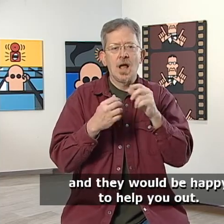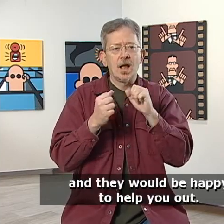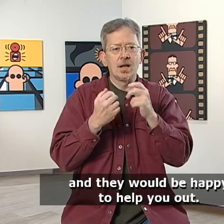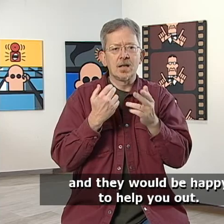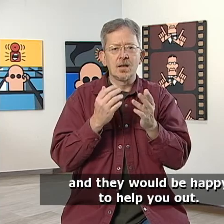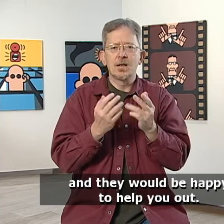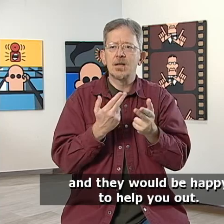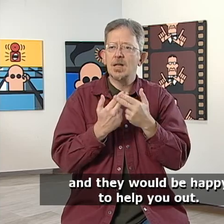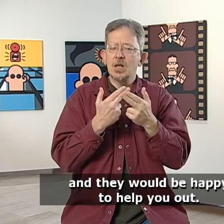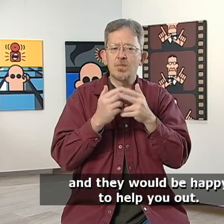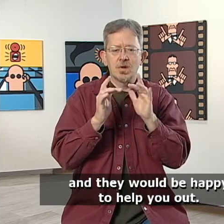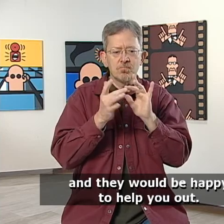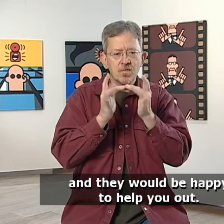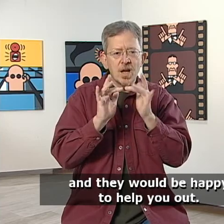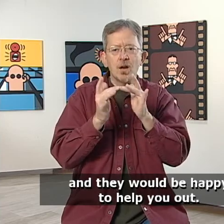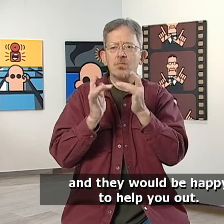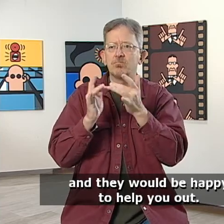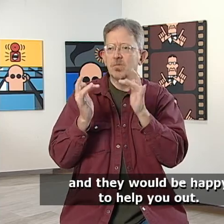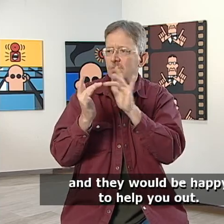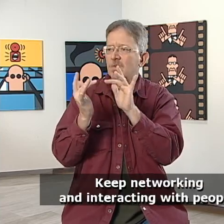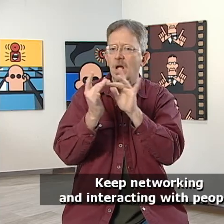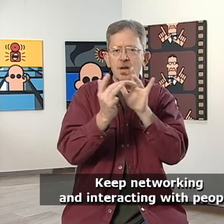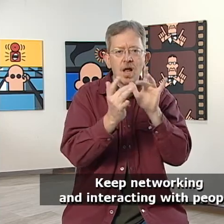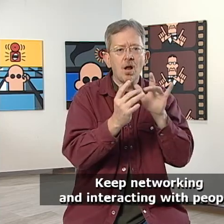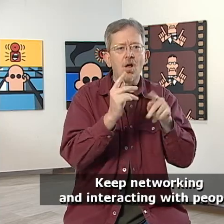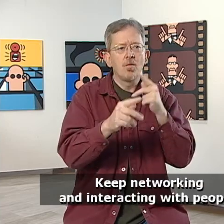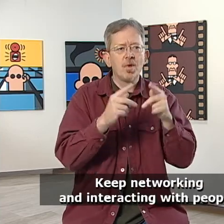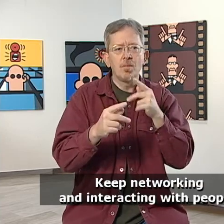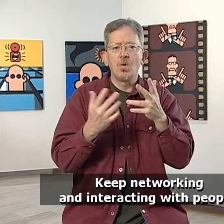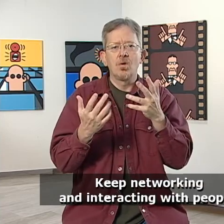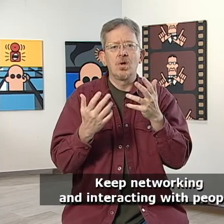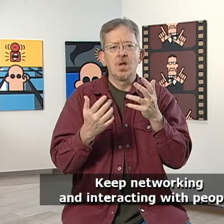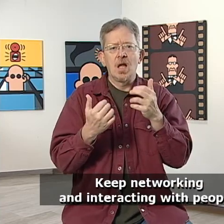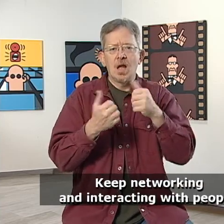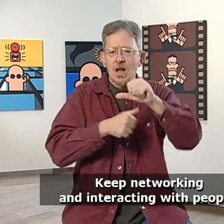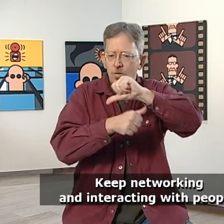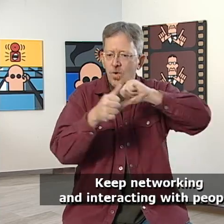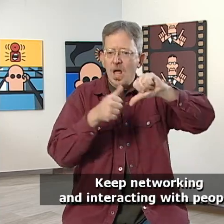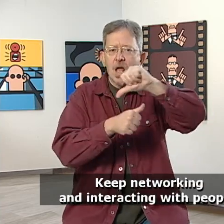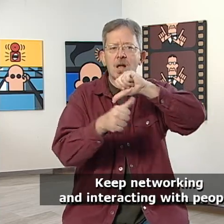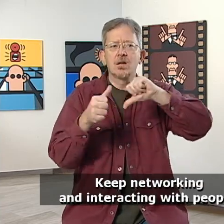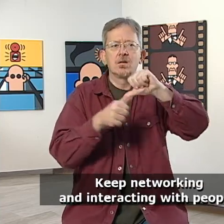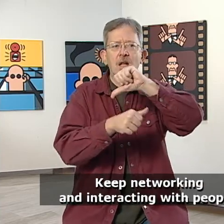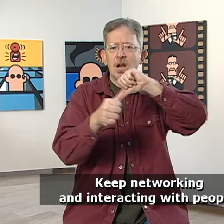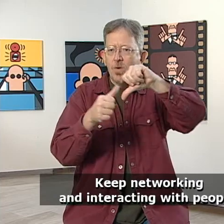they would be happy to help you out. Keep networking and interacting with people.